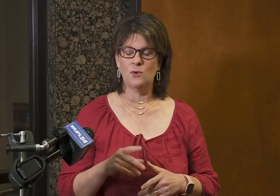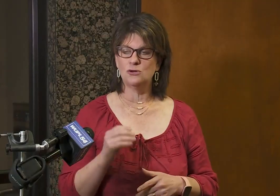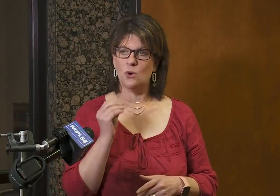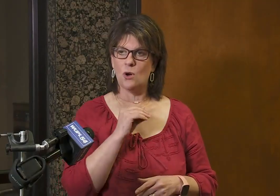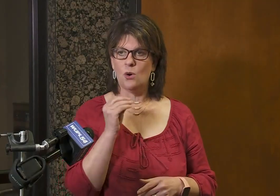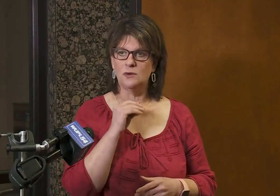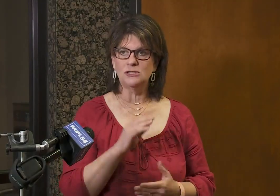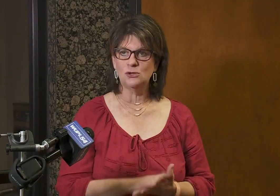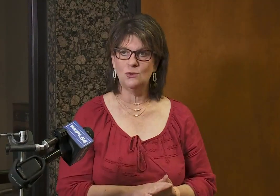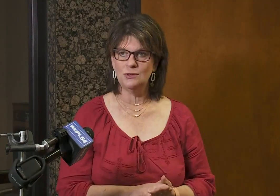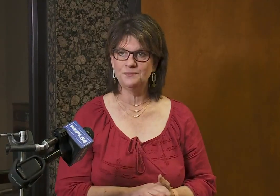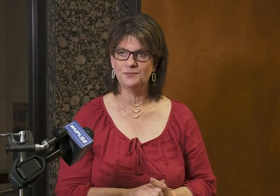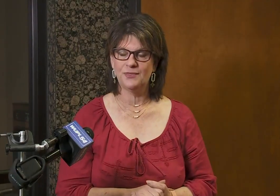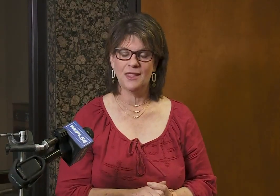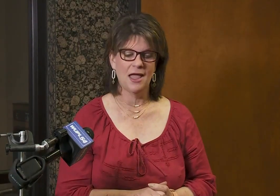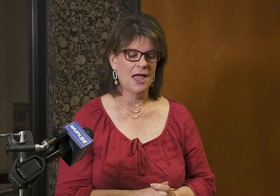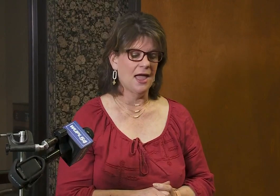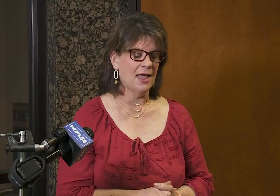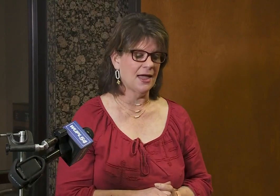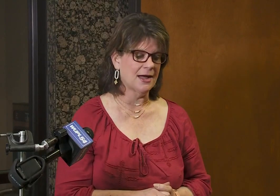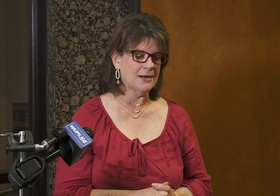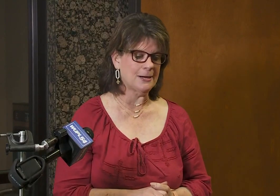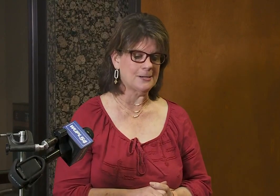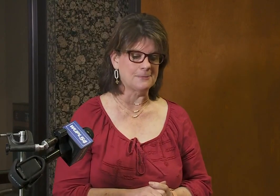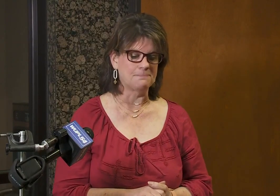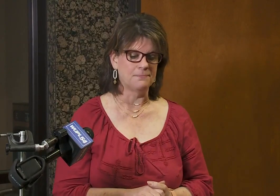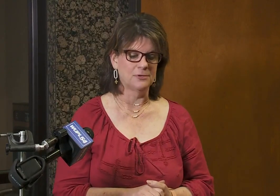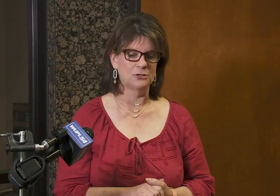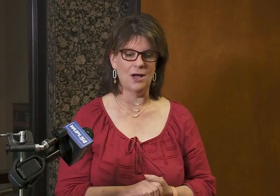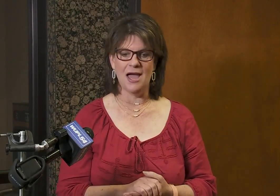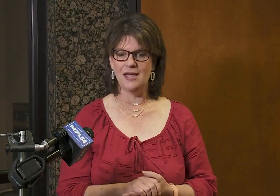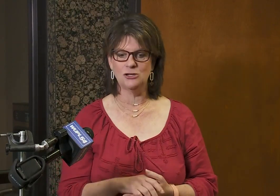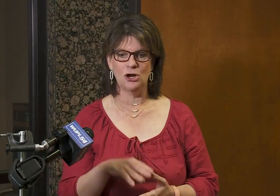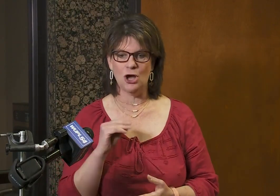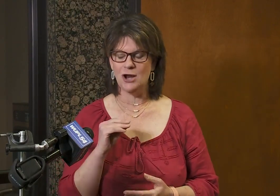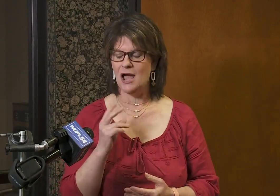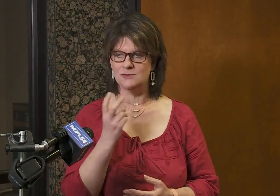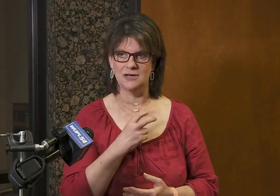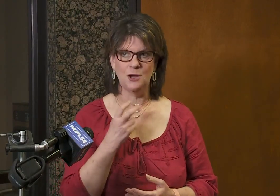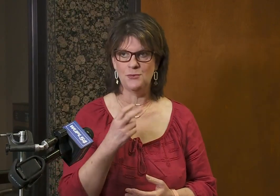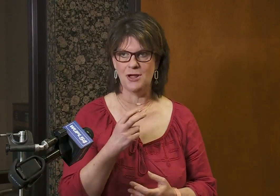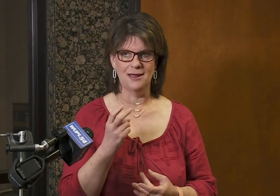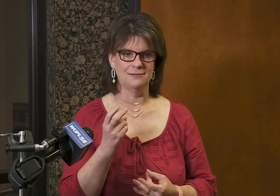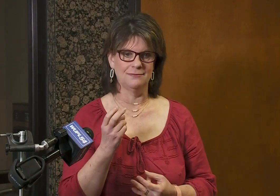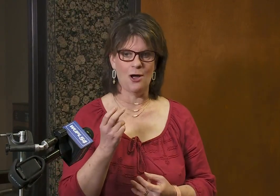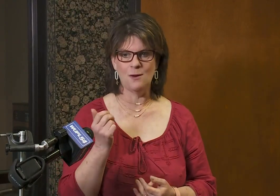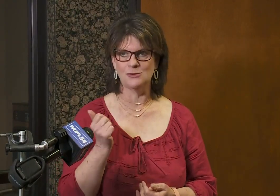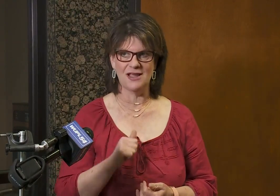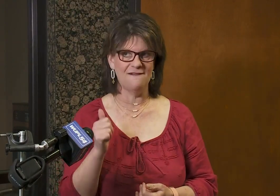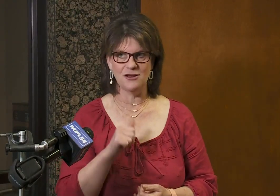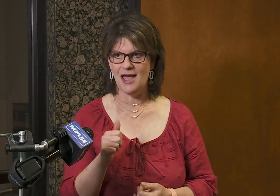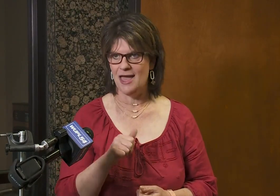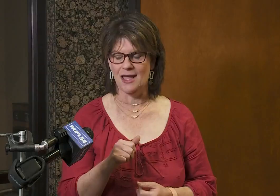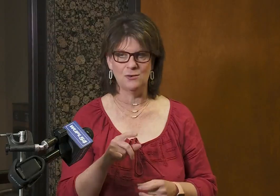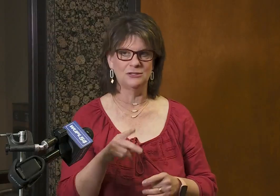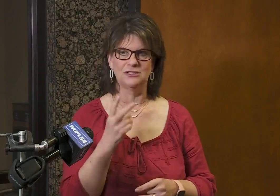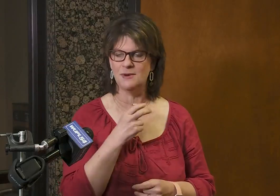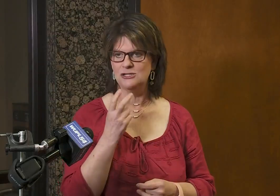went to an oral school and so I have to learn how to lip read almost every day I went to speech